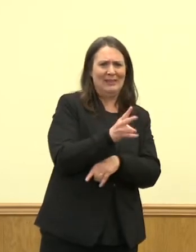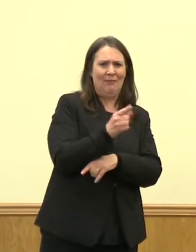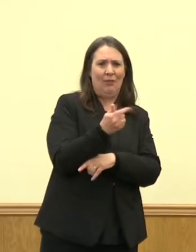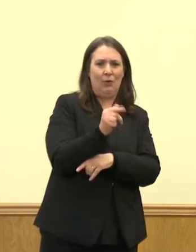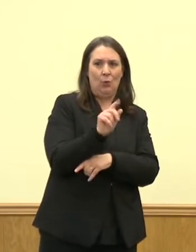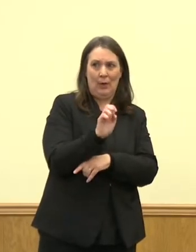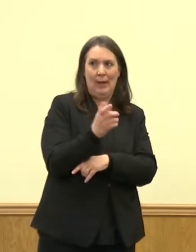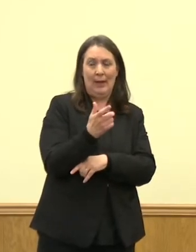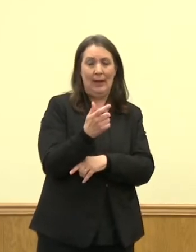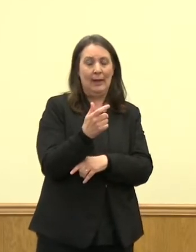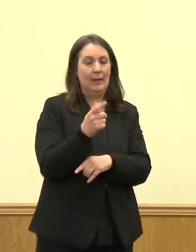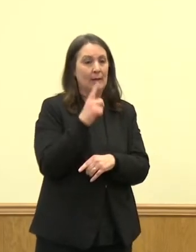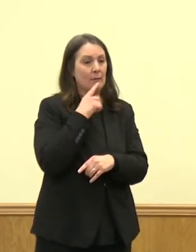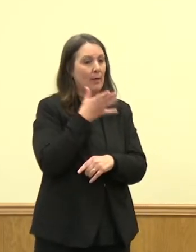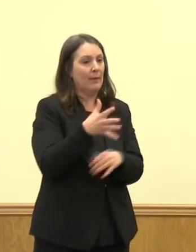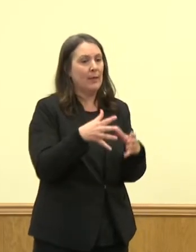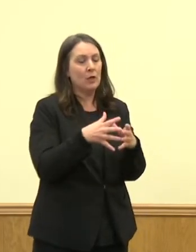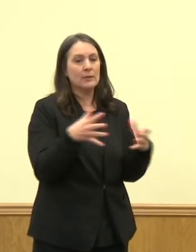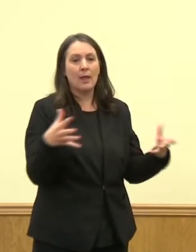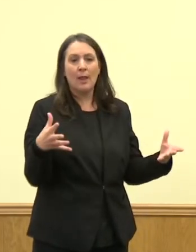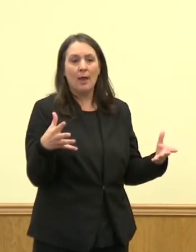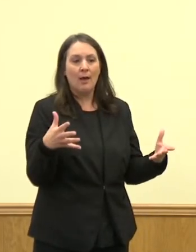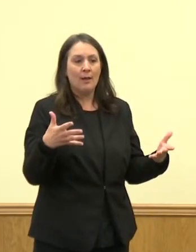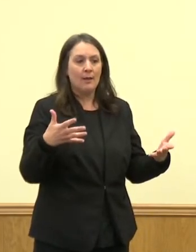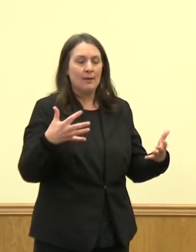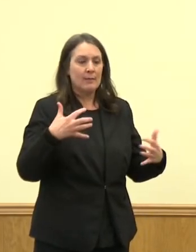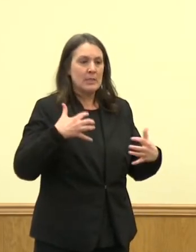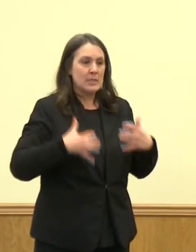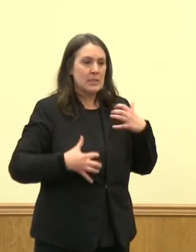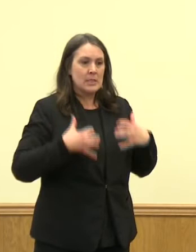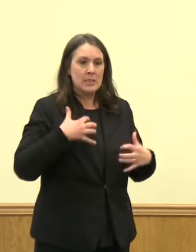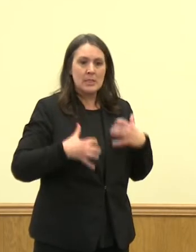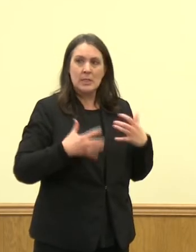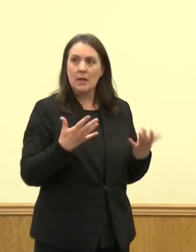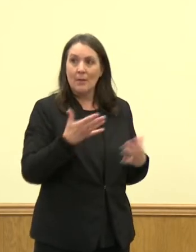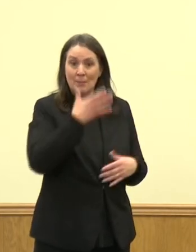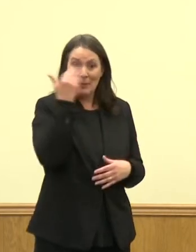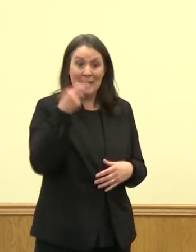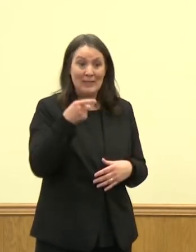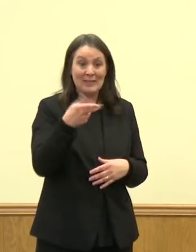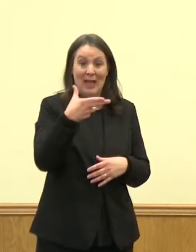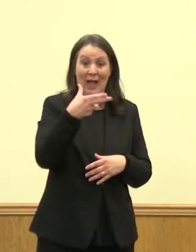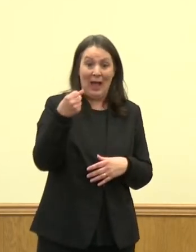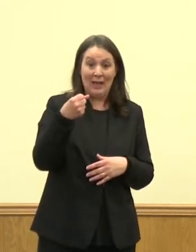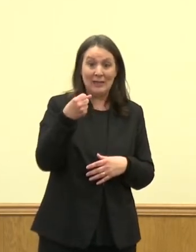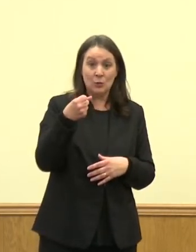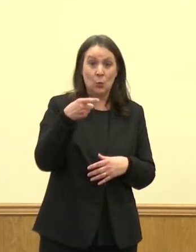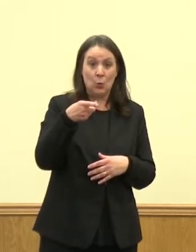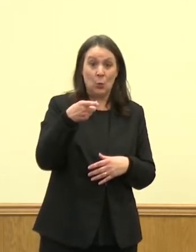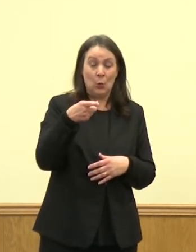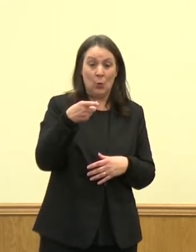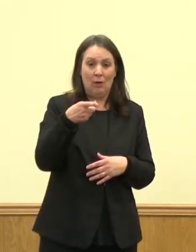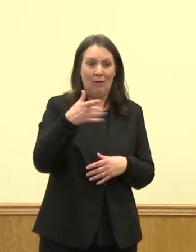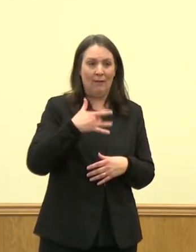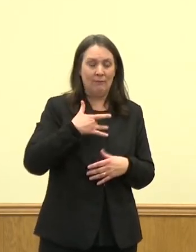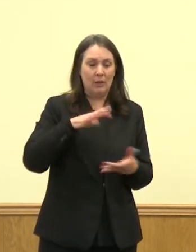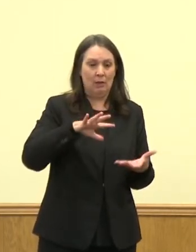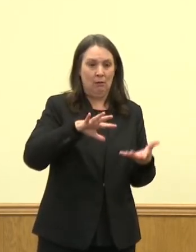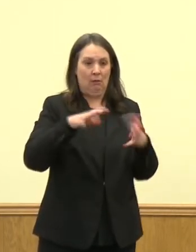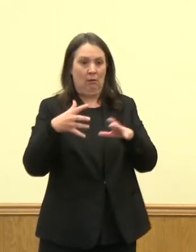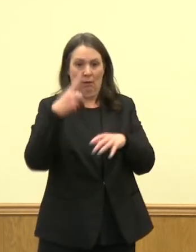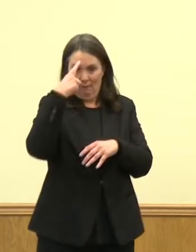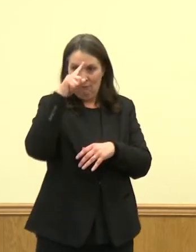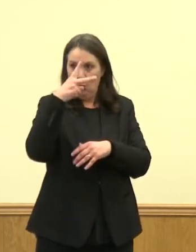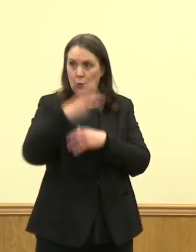find that there is a lot of grief around that idea of two full high school years being interrupted by COVID, which leads